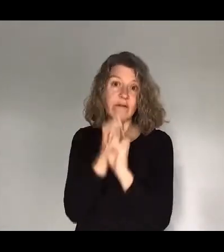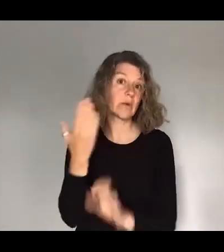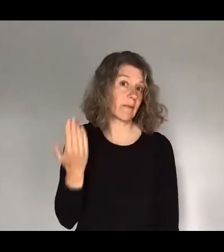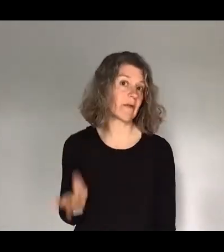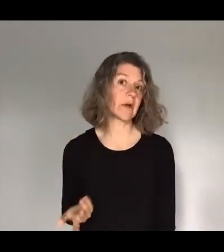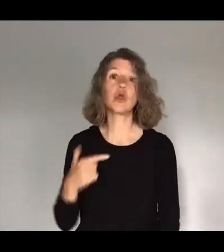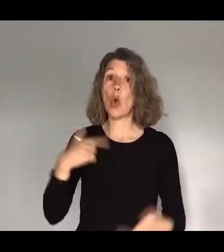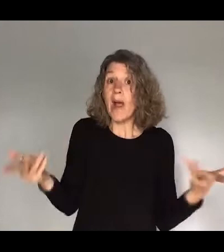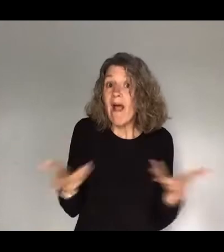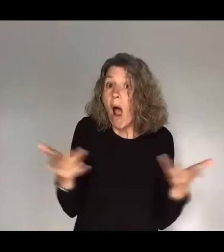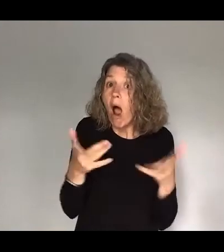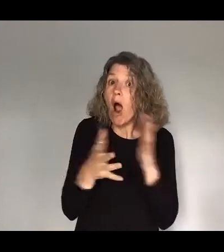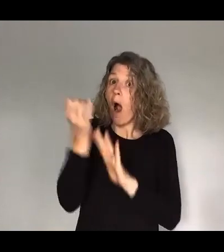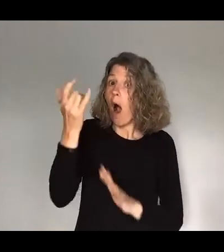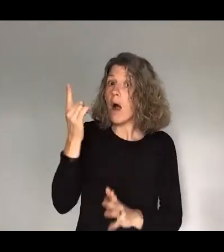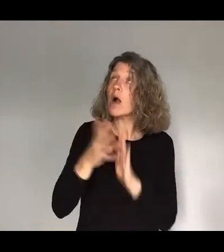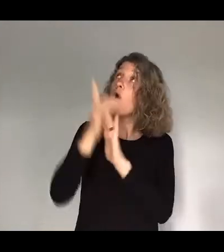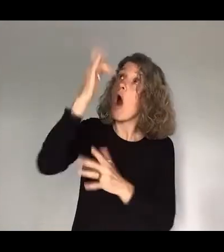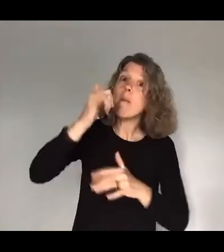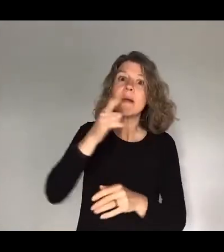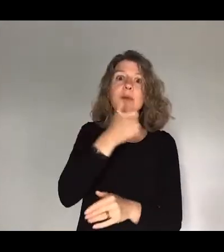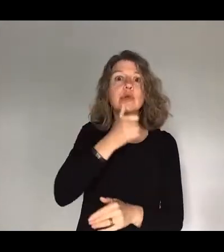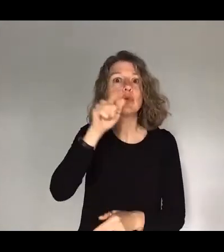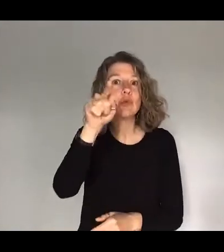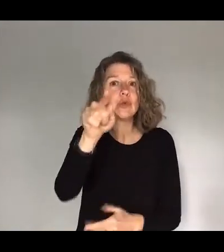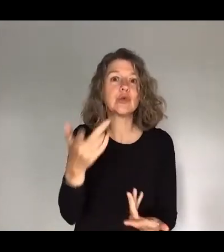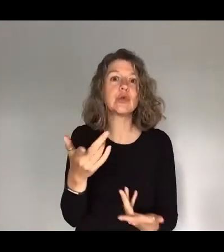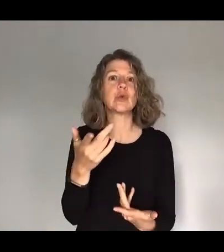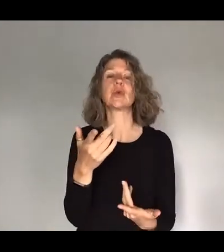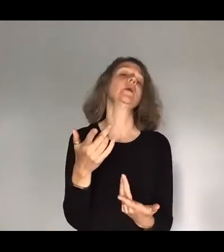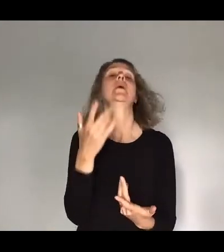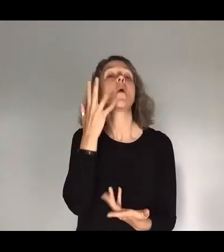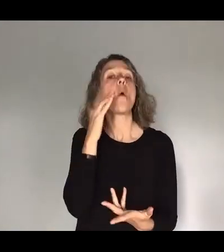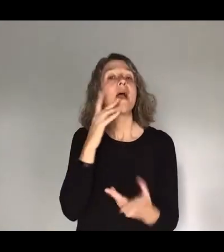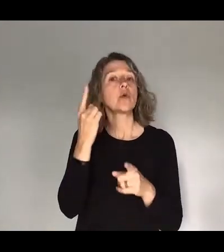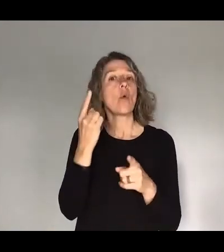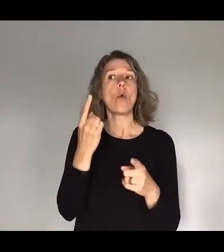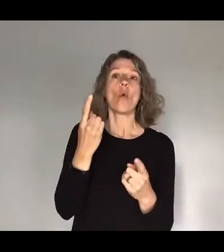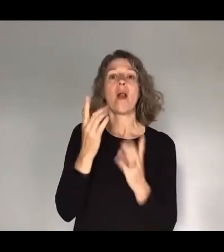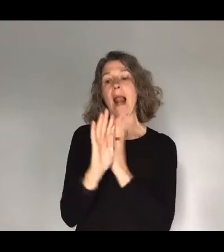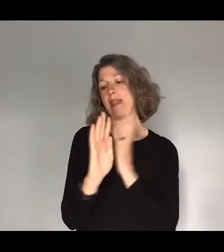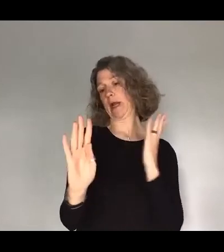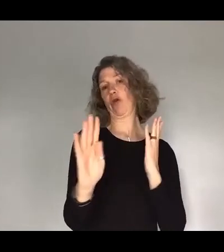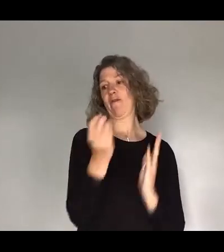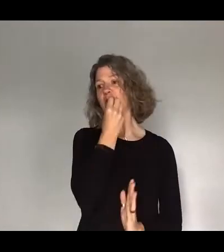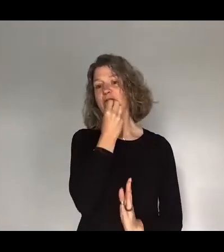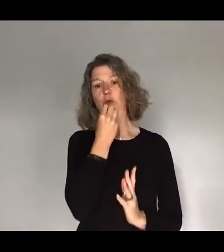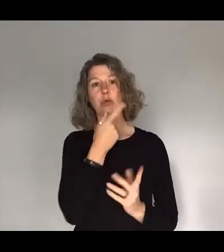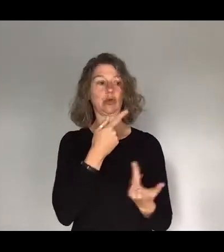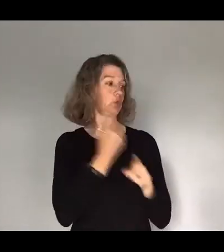God might want to use you to speak to someone as you're lining up to the food truck. There is going to be every single option available at Focus this year. There's going to